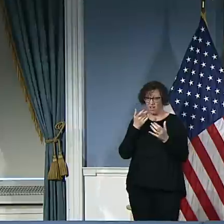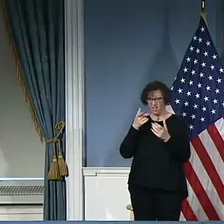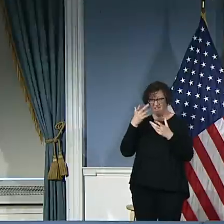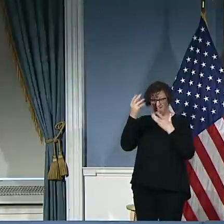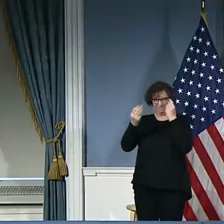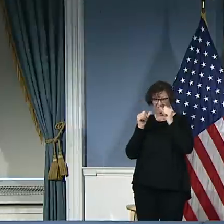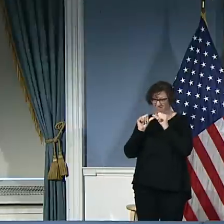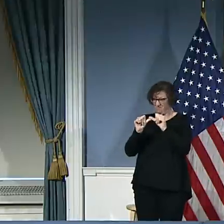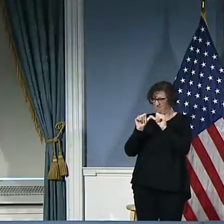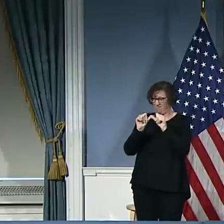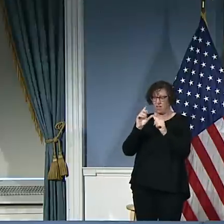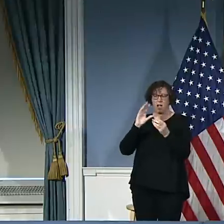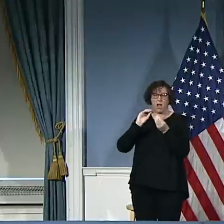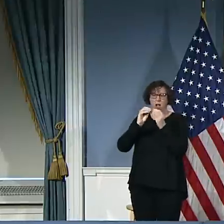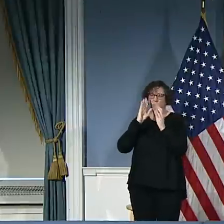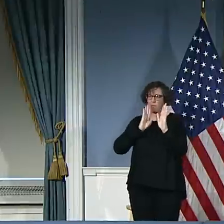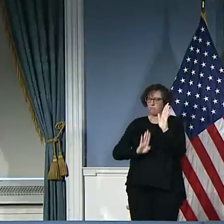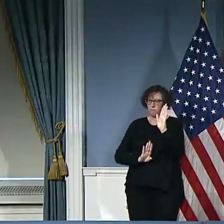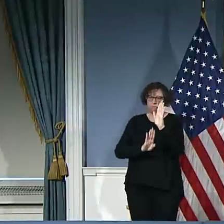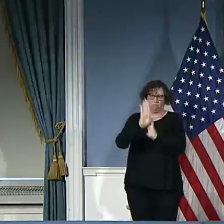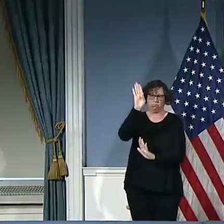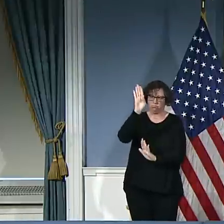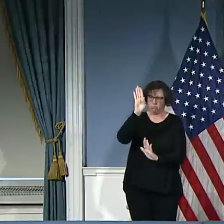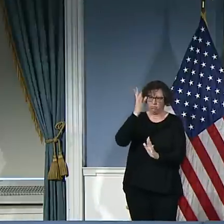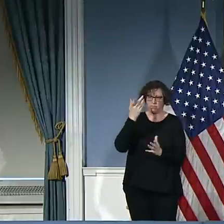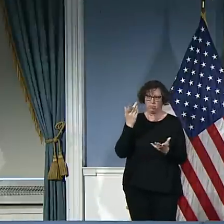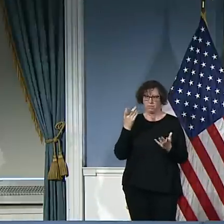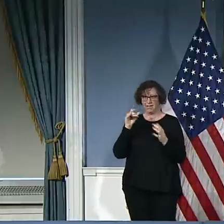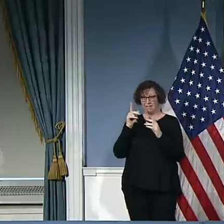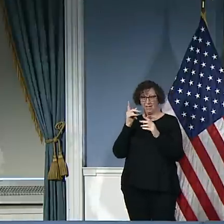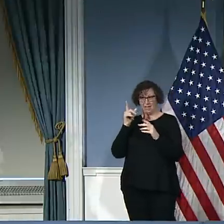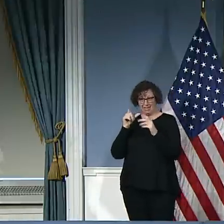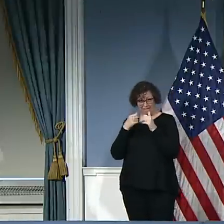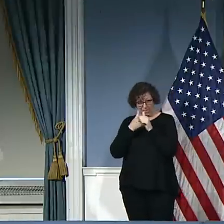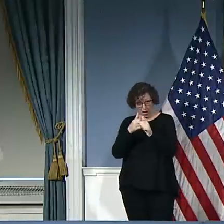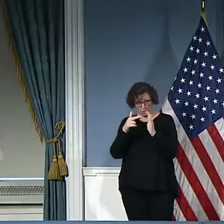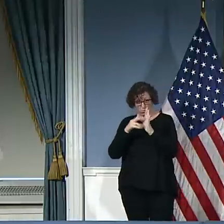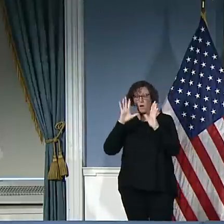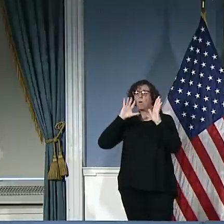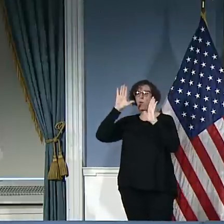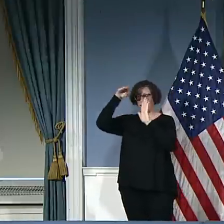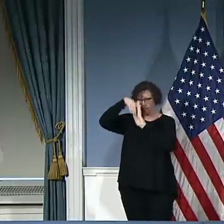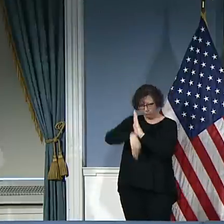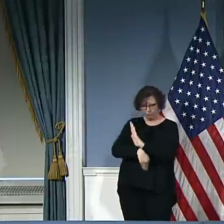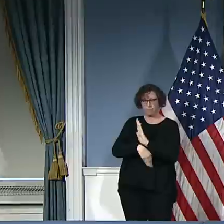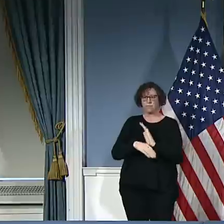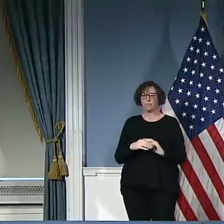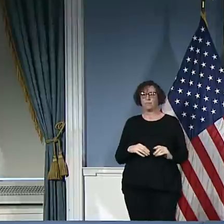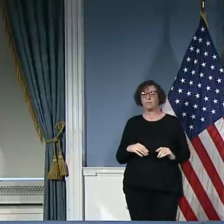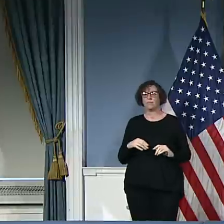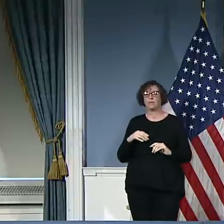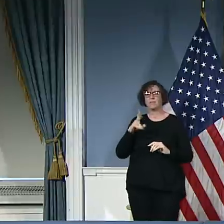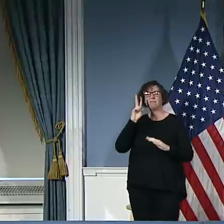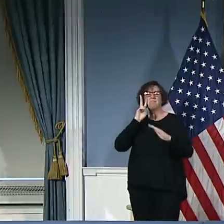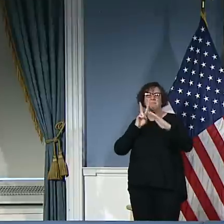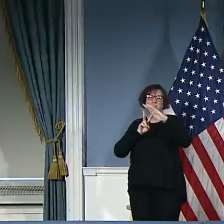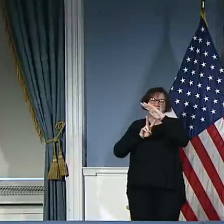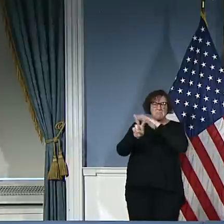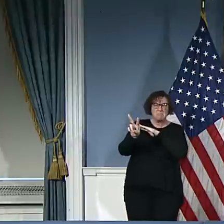and certainly it will last, as we've been saying, at least the peak